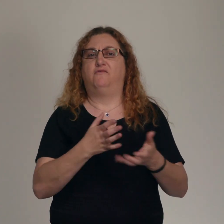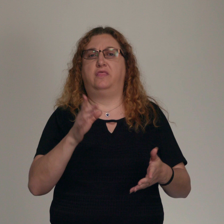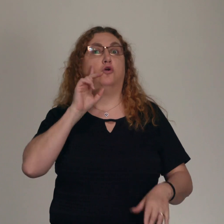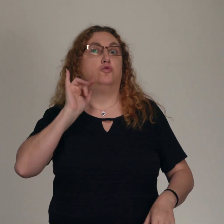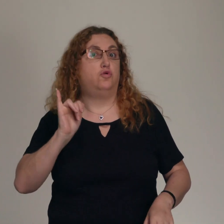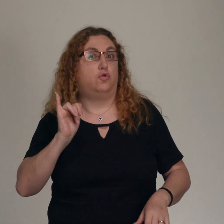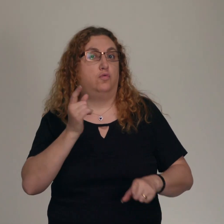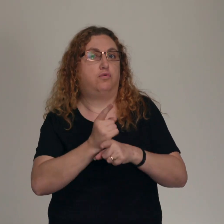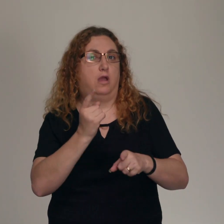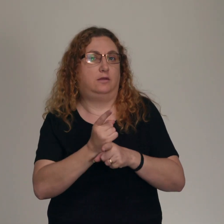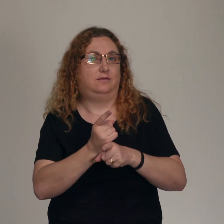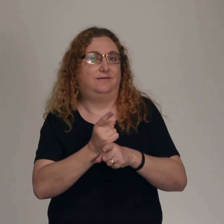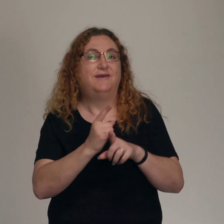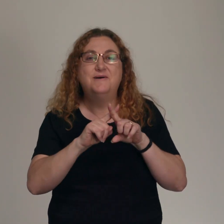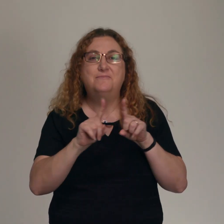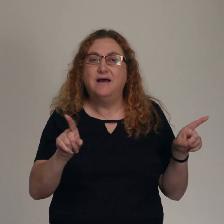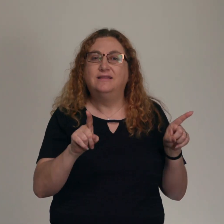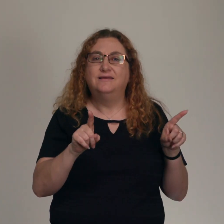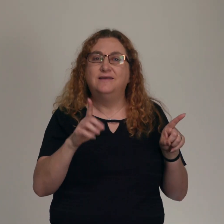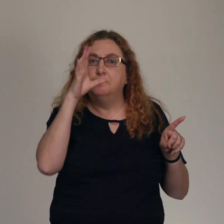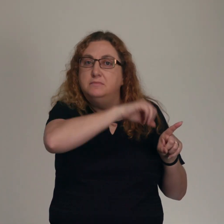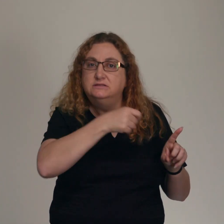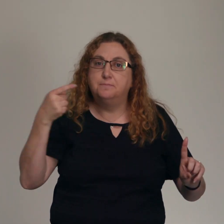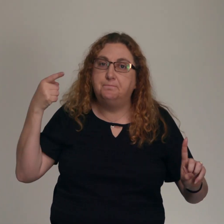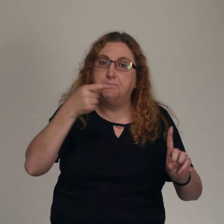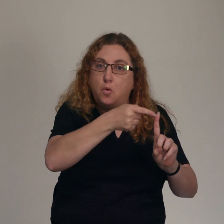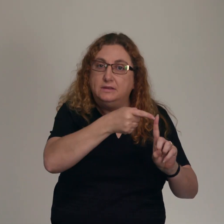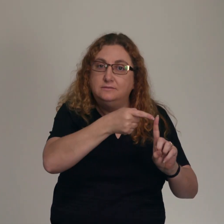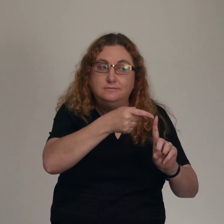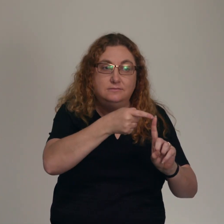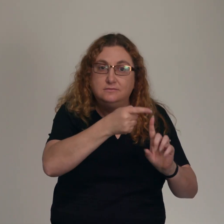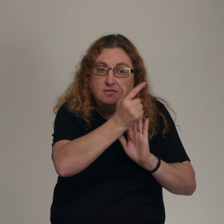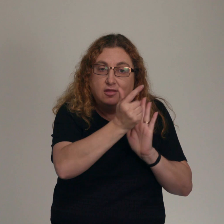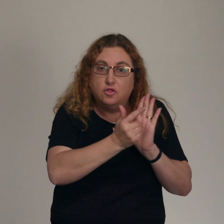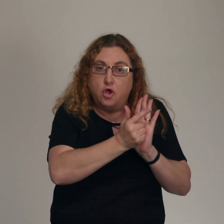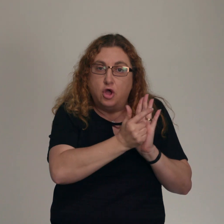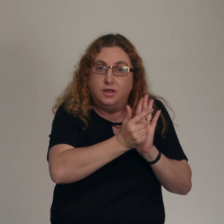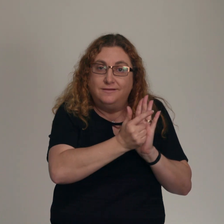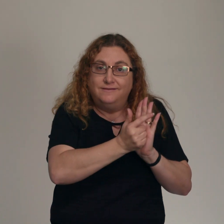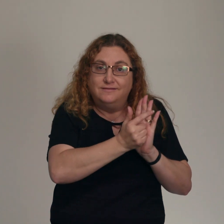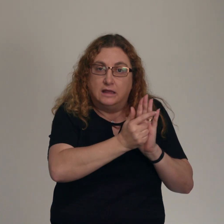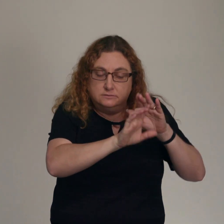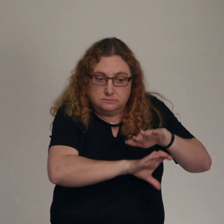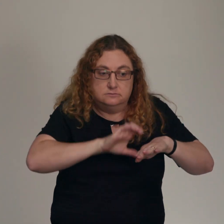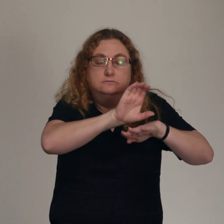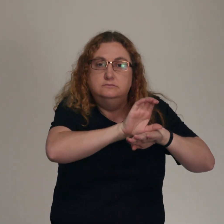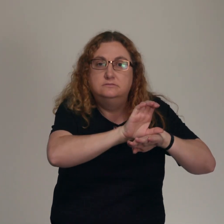that at times they missed the point of the law underneath the law. They were so concerned